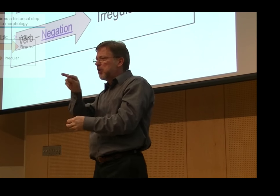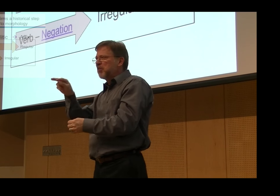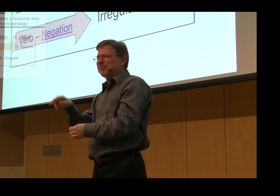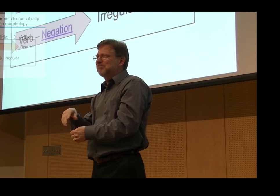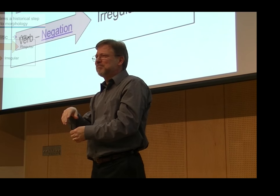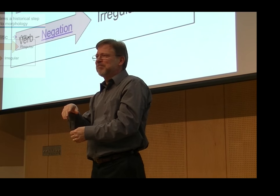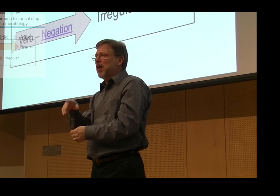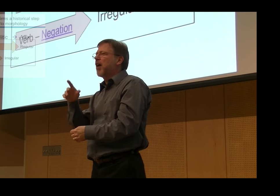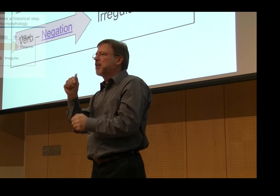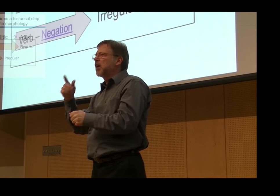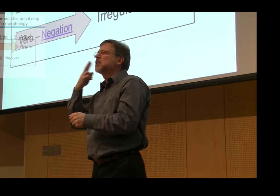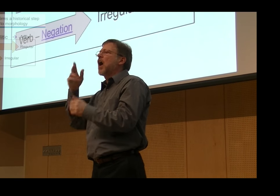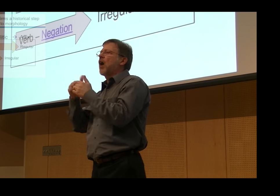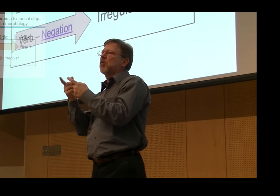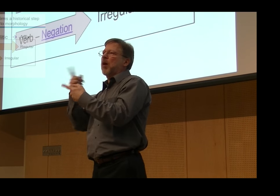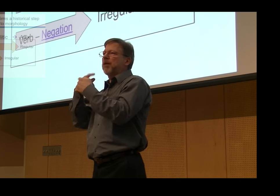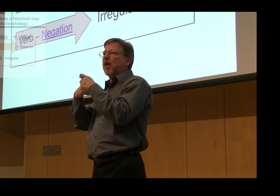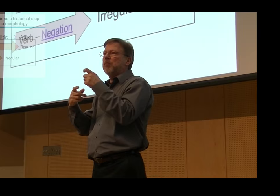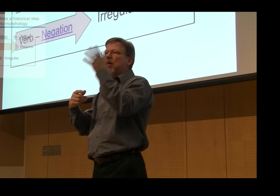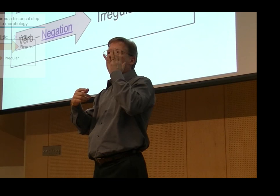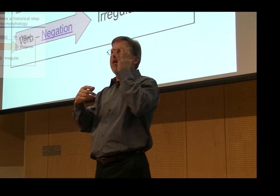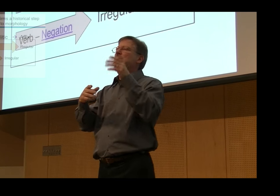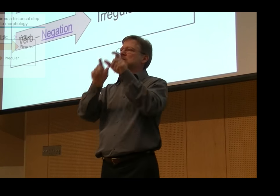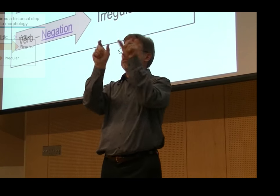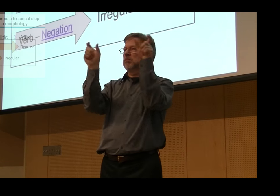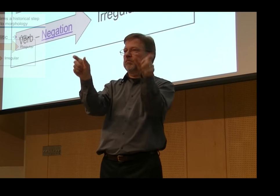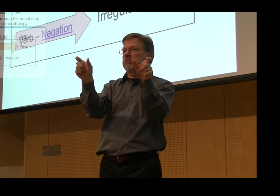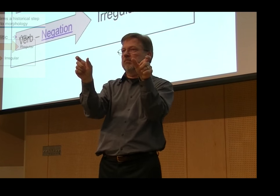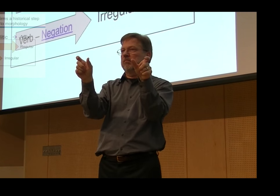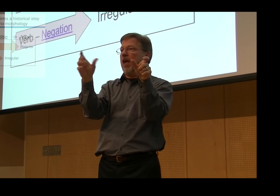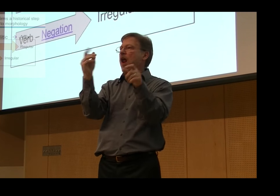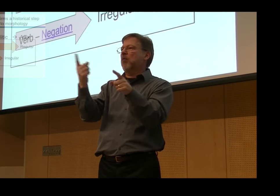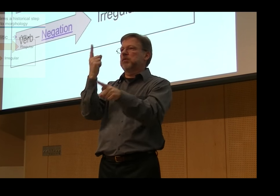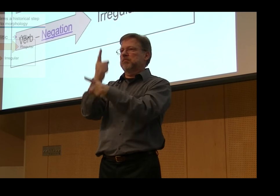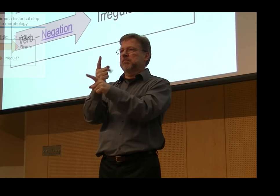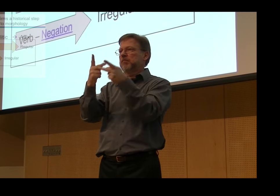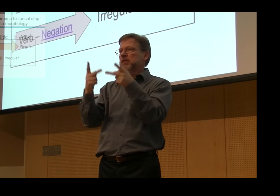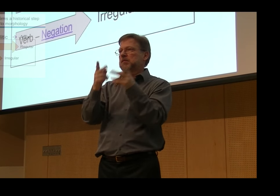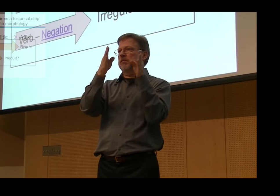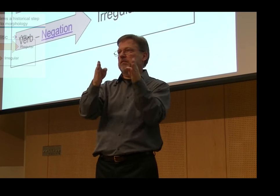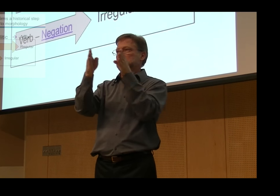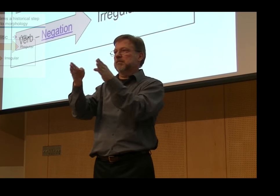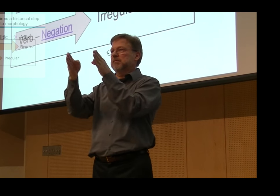We can refer to this process as a clitization process. These are now, the location is now a clitic.